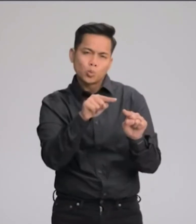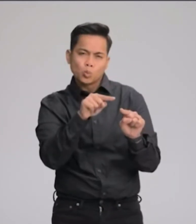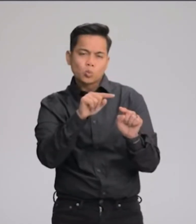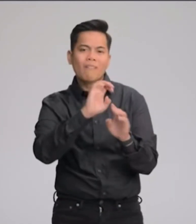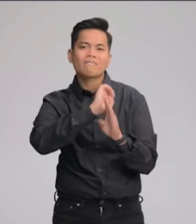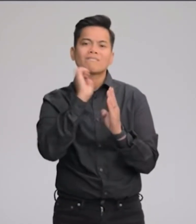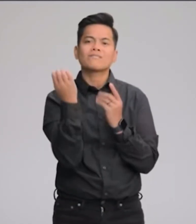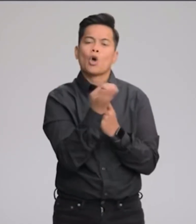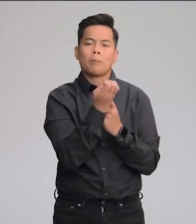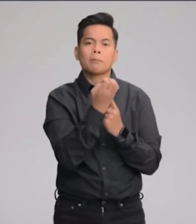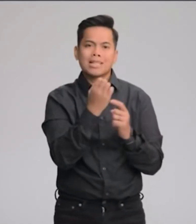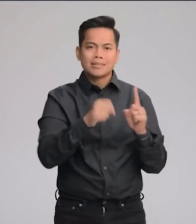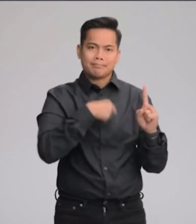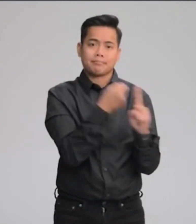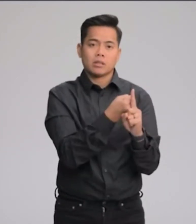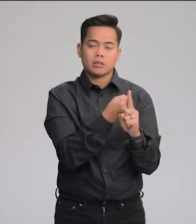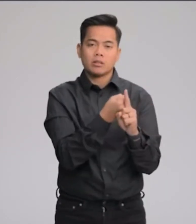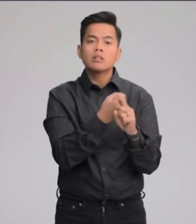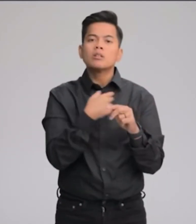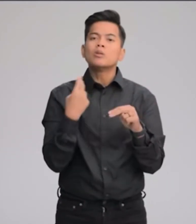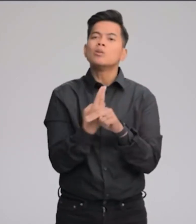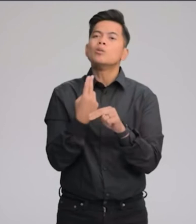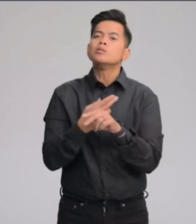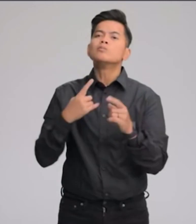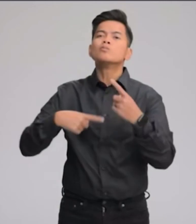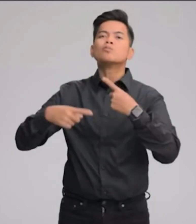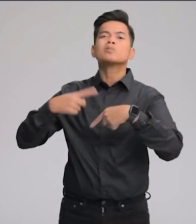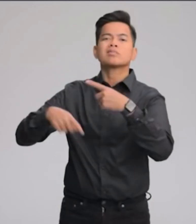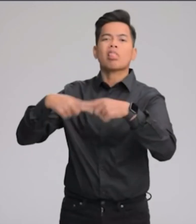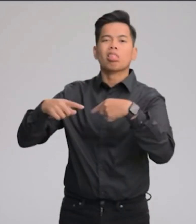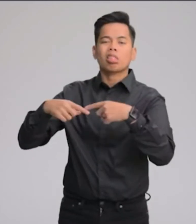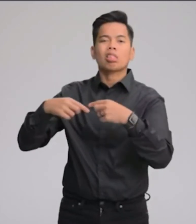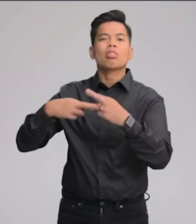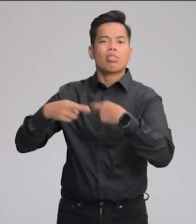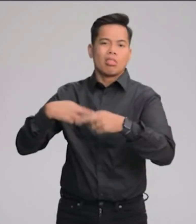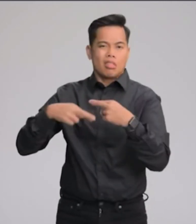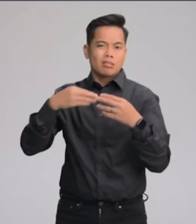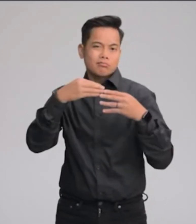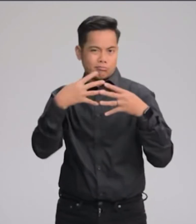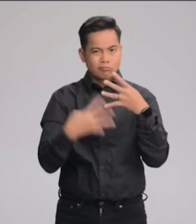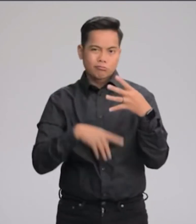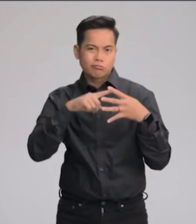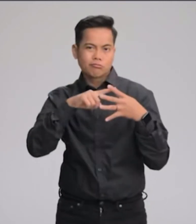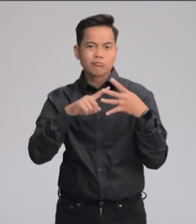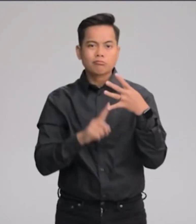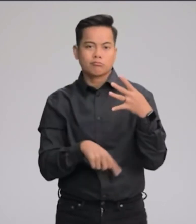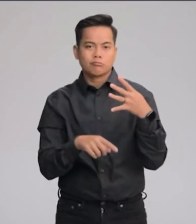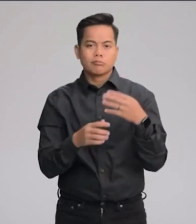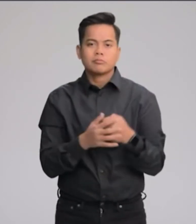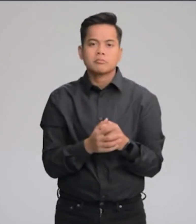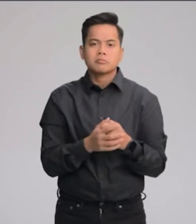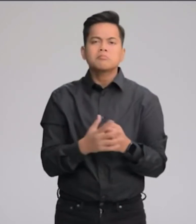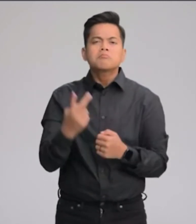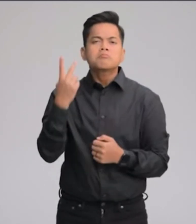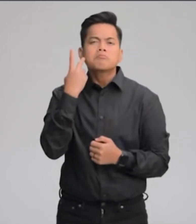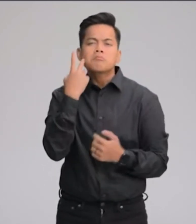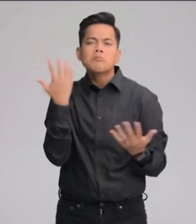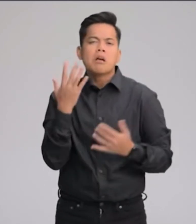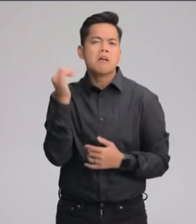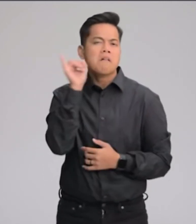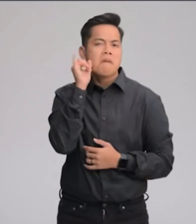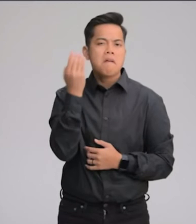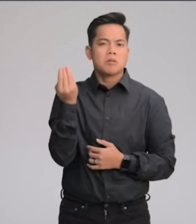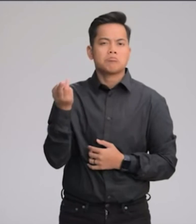They use recycled materials like gold and rare earth elements and meet our high standards for energy efficiency. Let's see iPhone